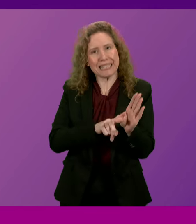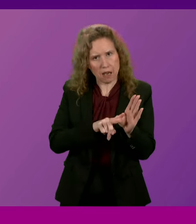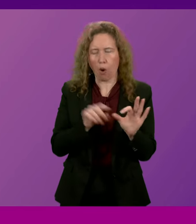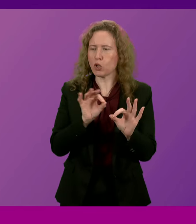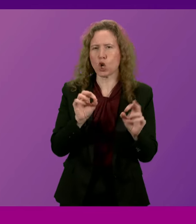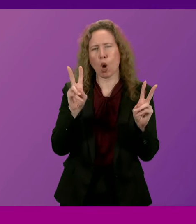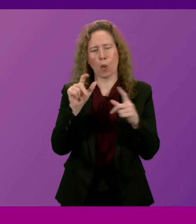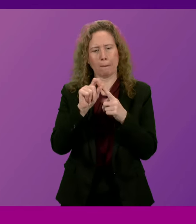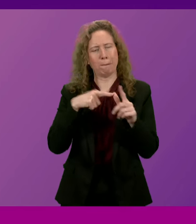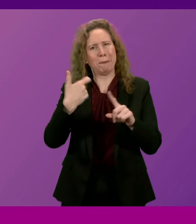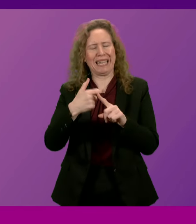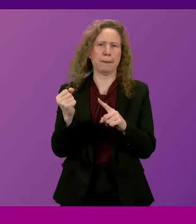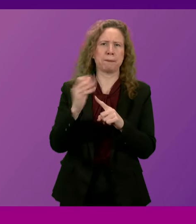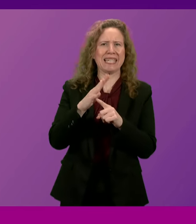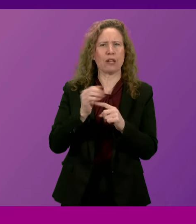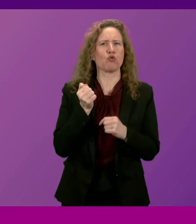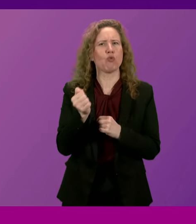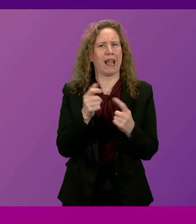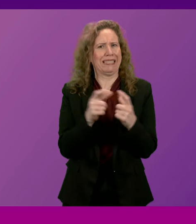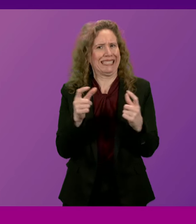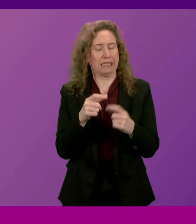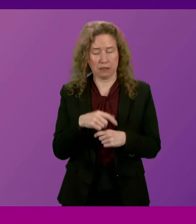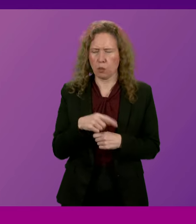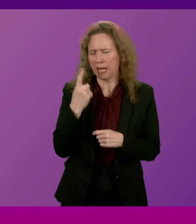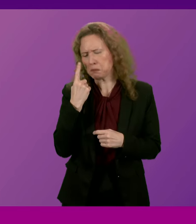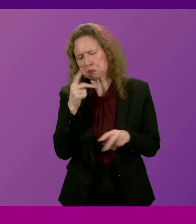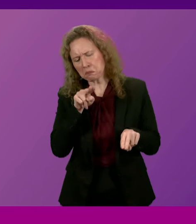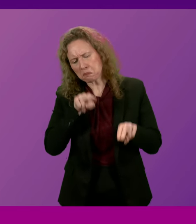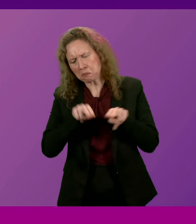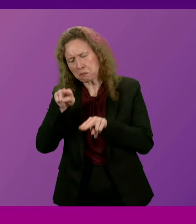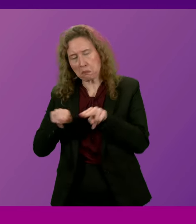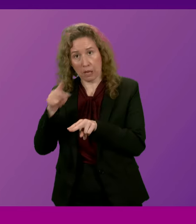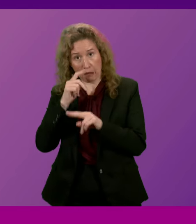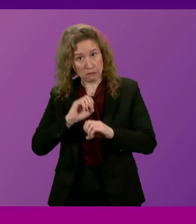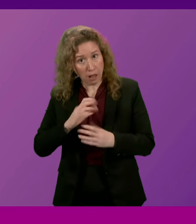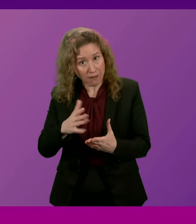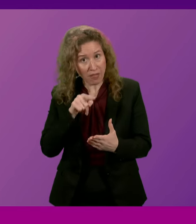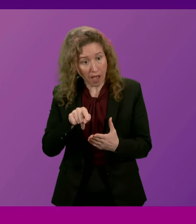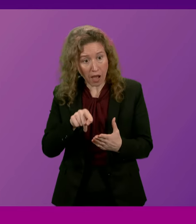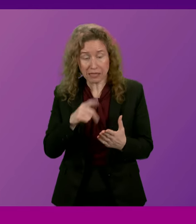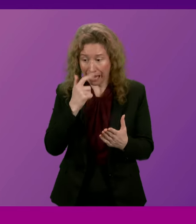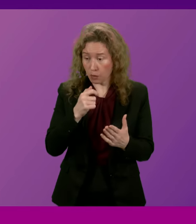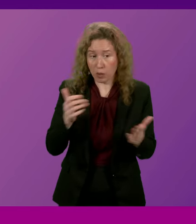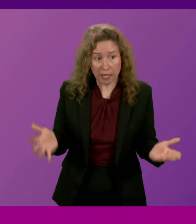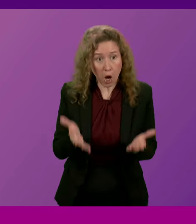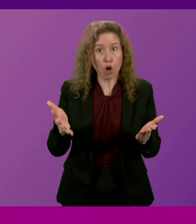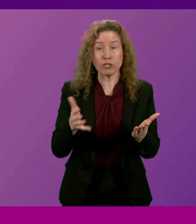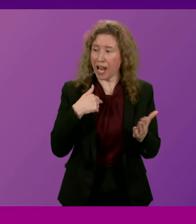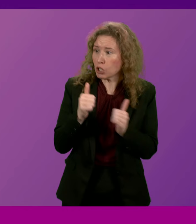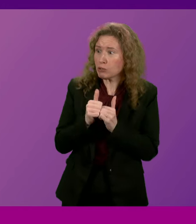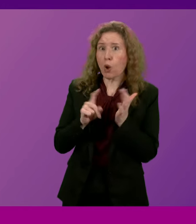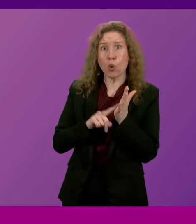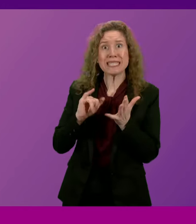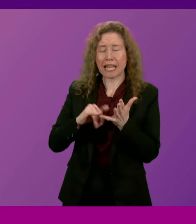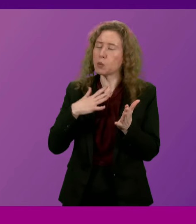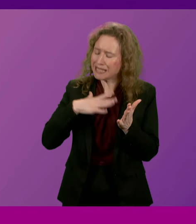-long pilot to determine if this was an effective way to deliver the modal shift, which I agree with Lorna Slater,